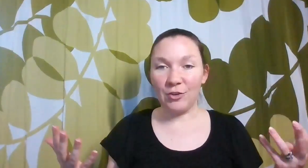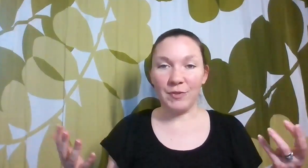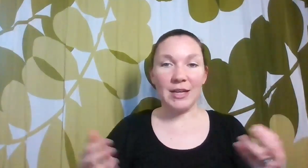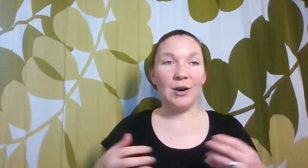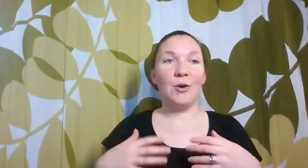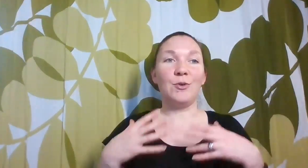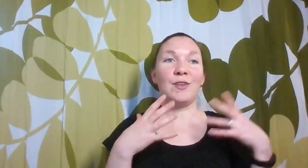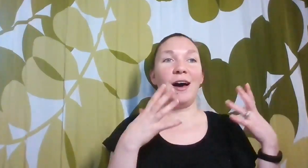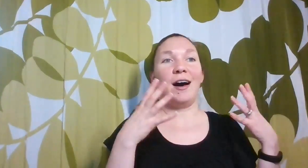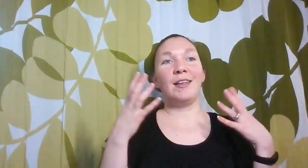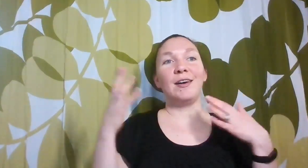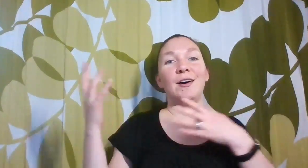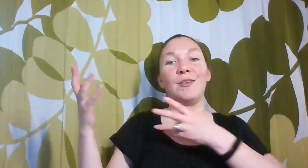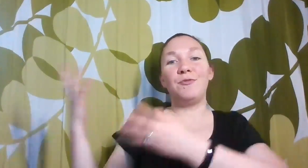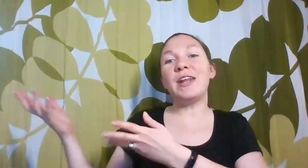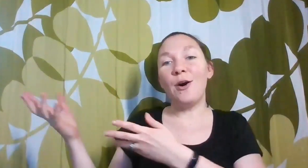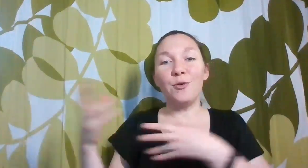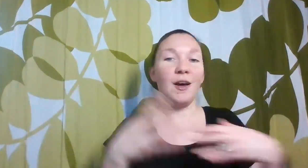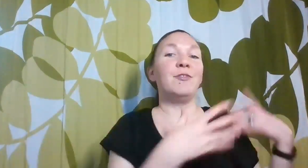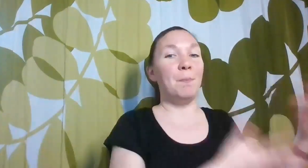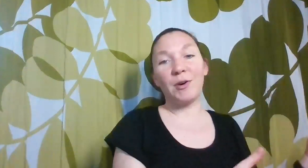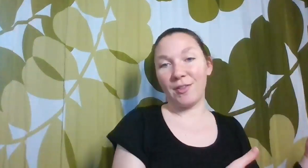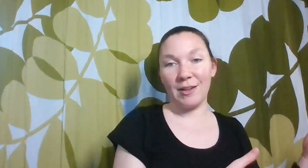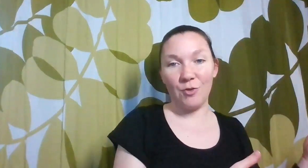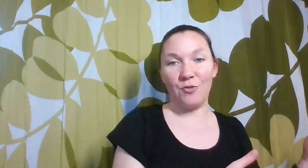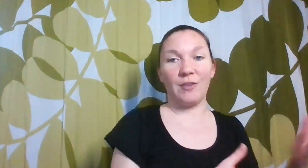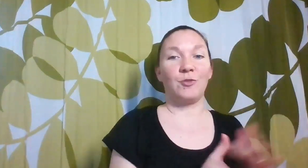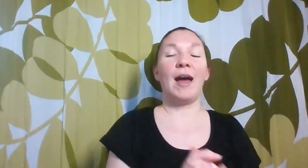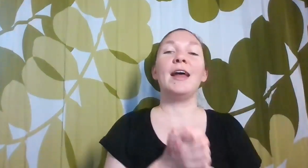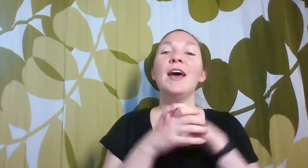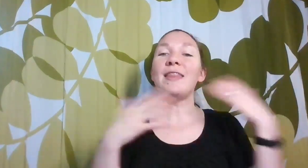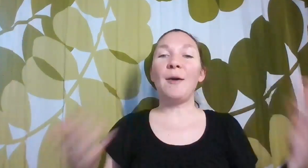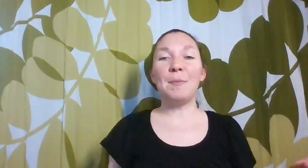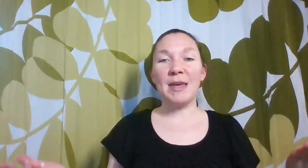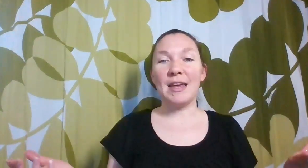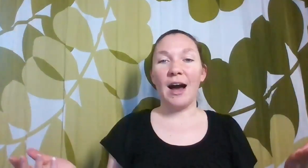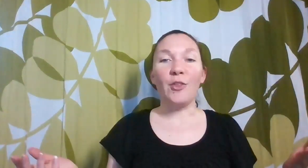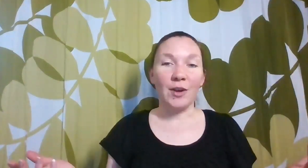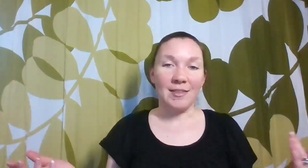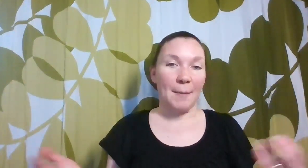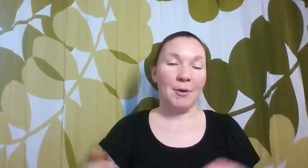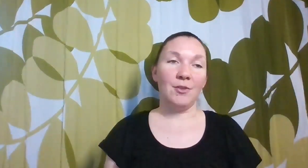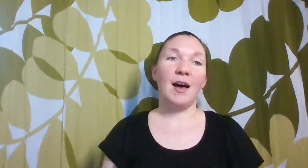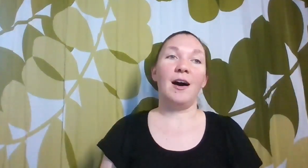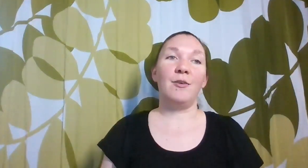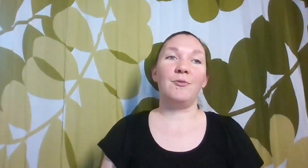videos, the videos of the books that you've just read, that would be other examples of